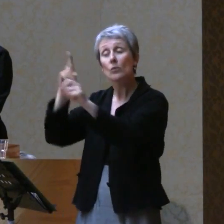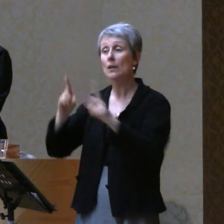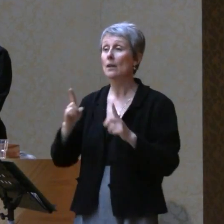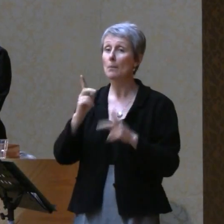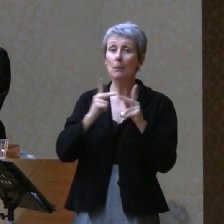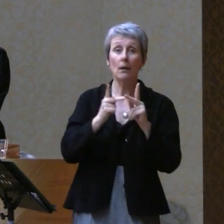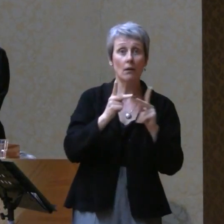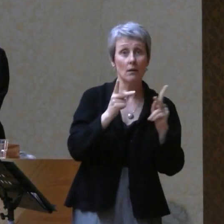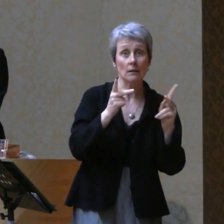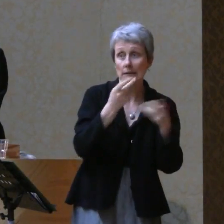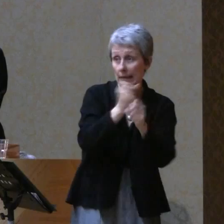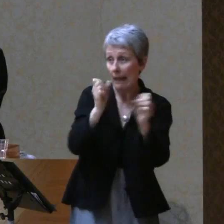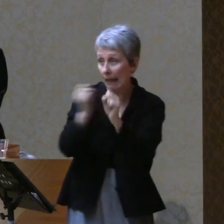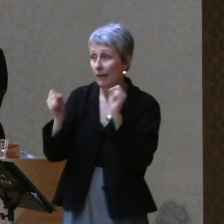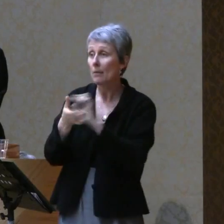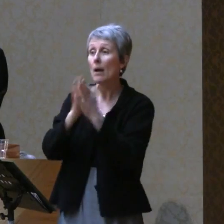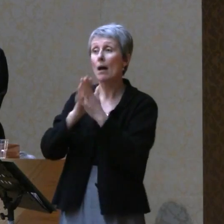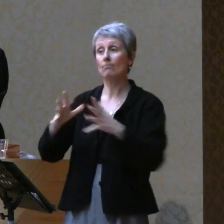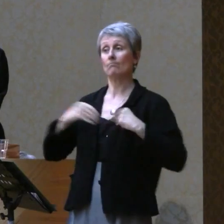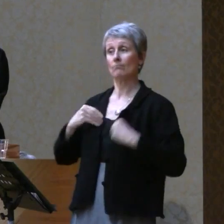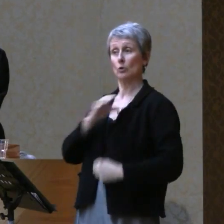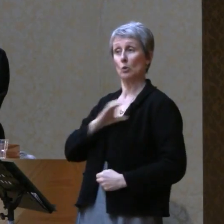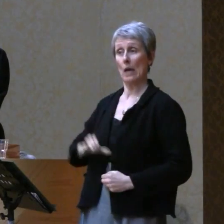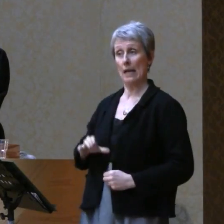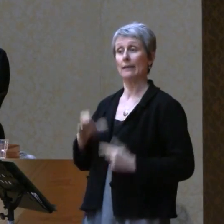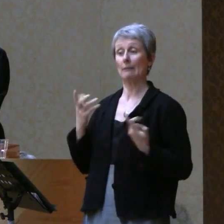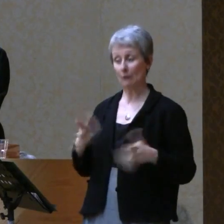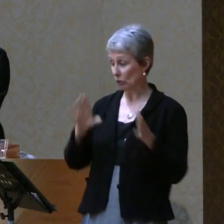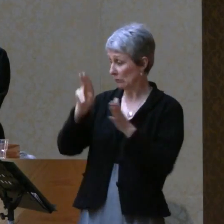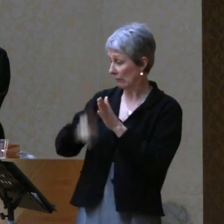Christianity so that they may be saved and get into heaven.